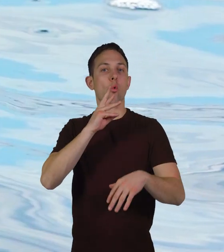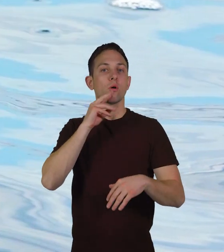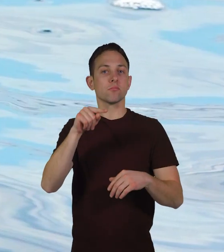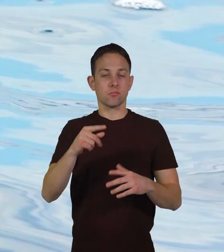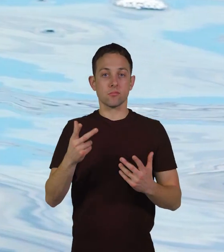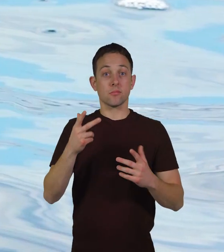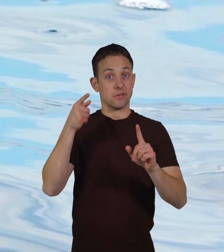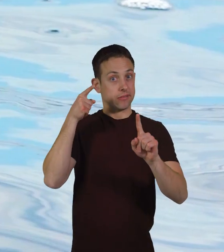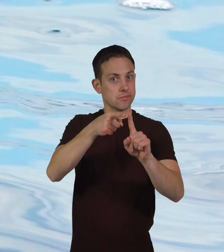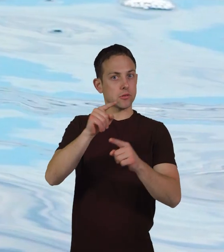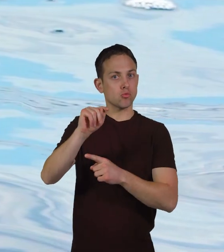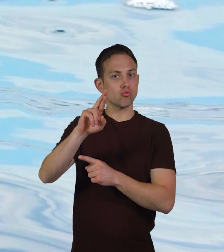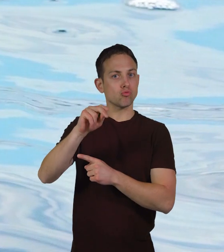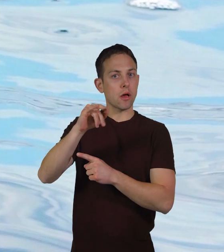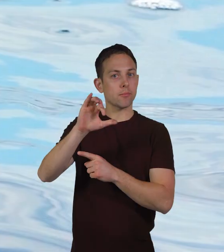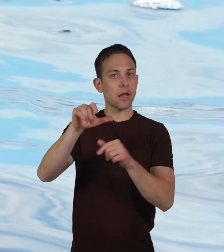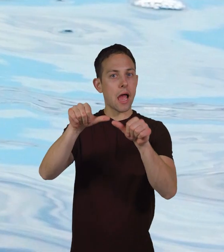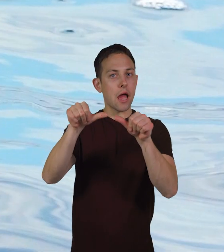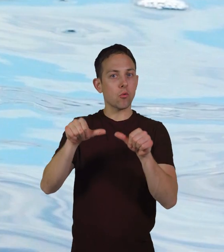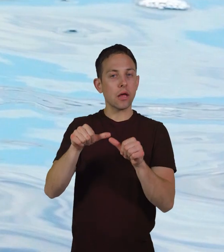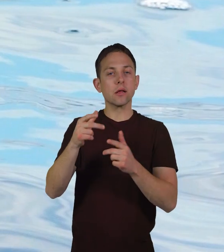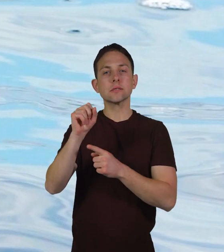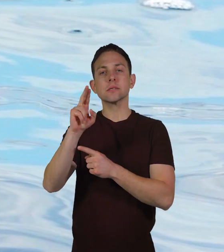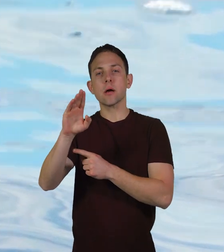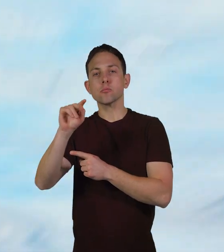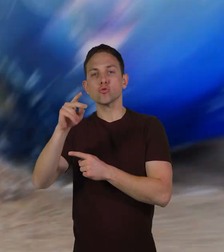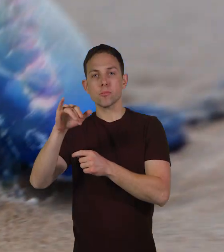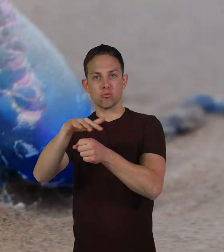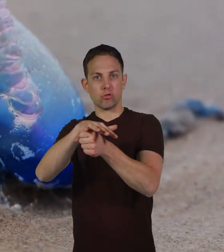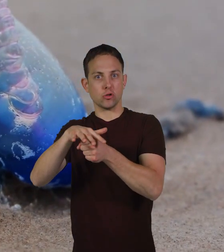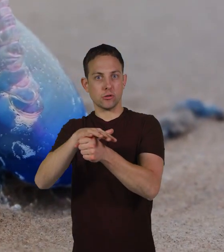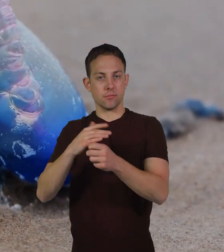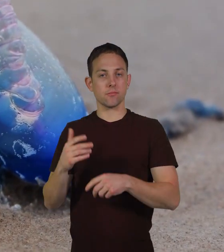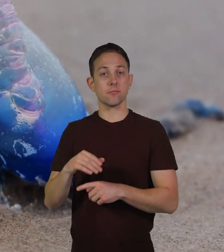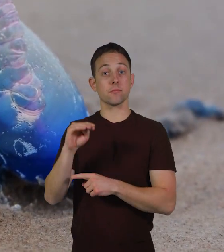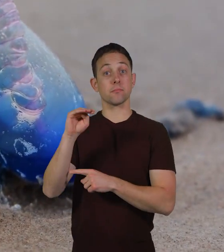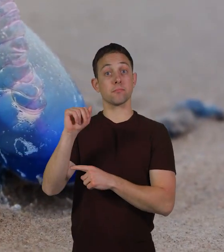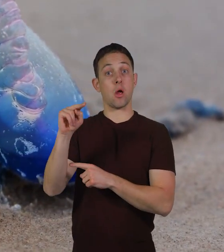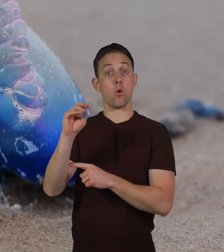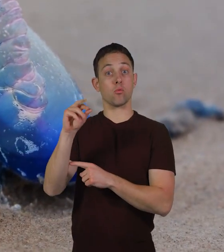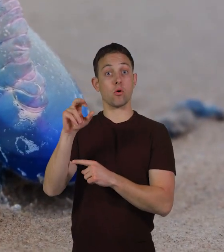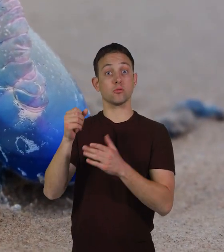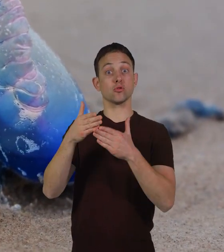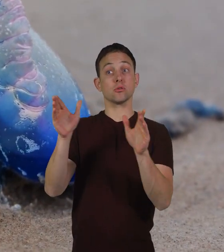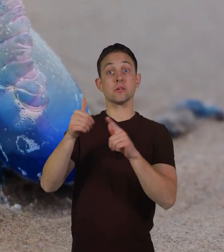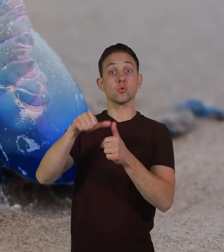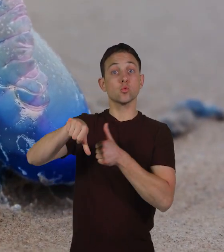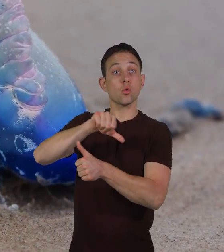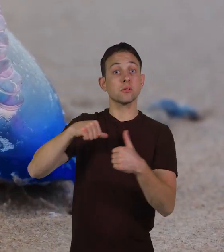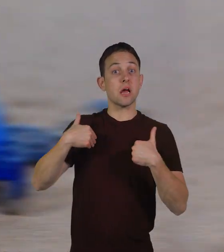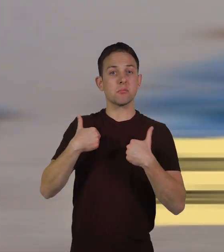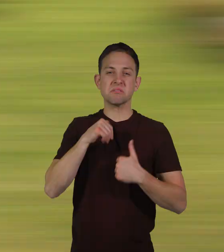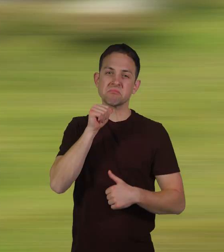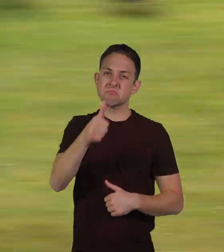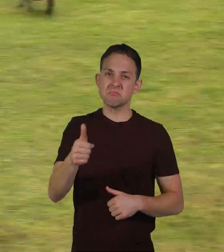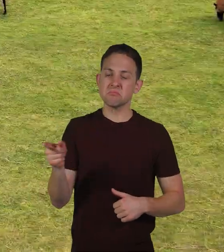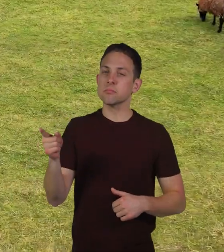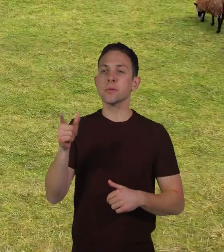especially in tropical and subtropical regions. Manowars are not generally social animals. They do not